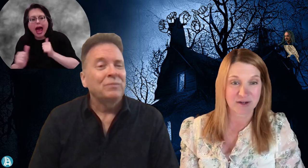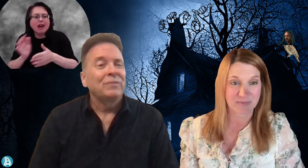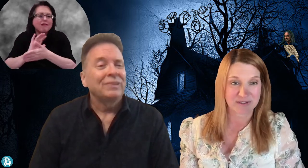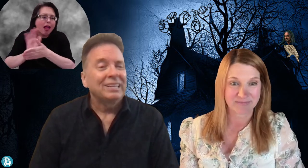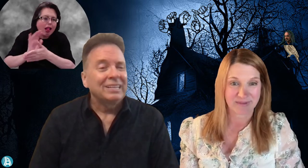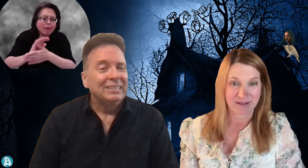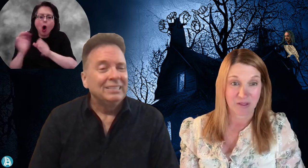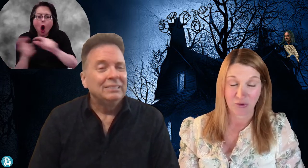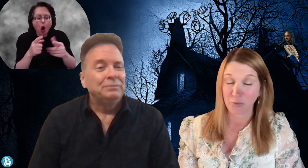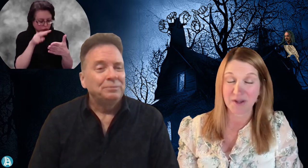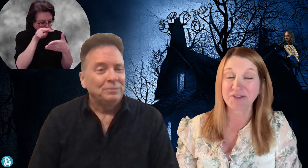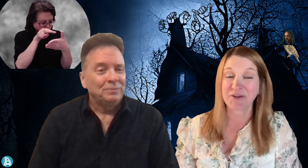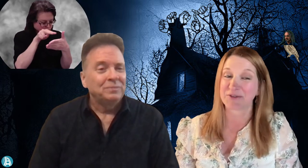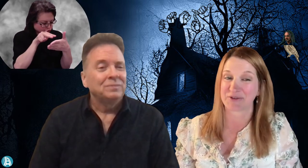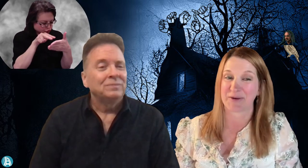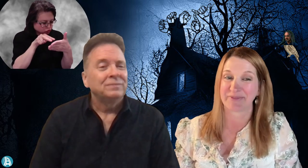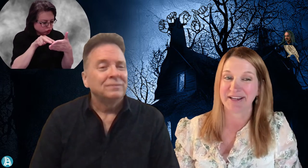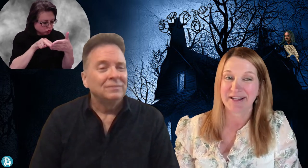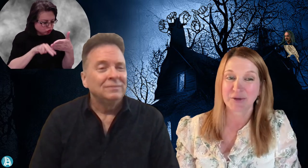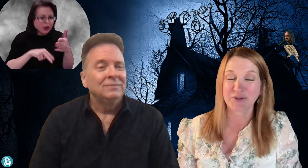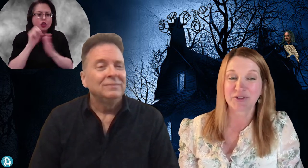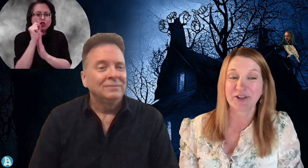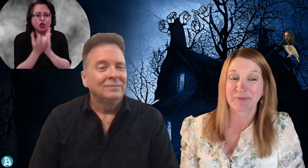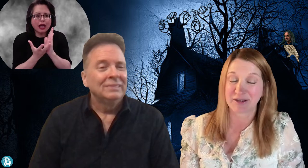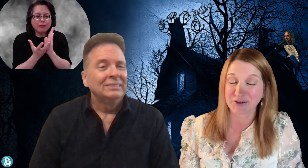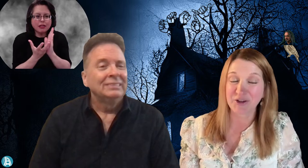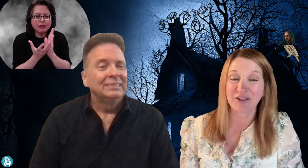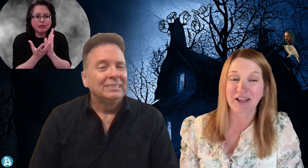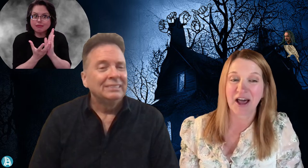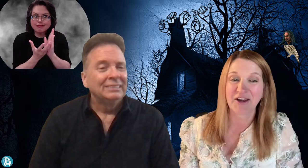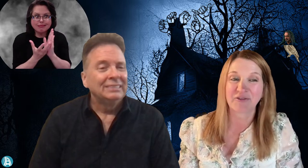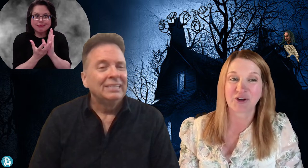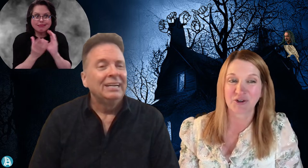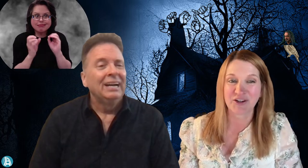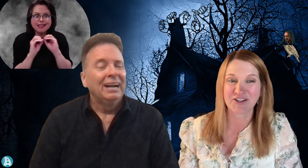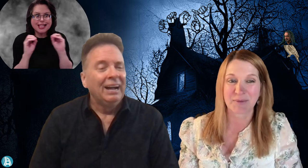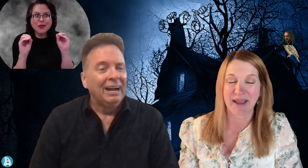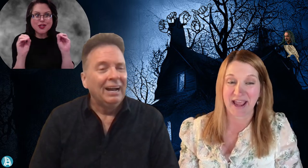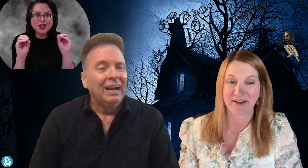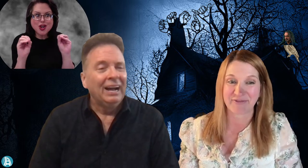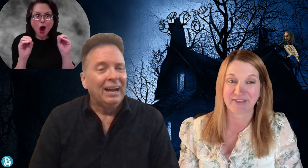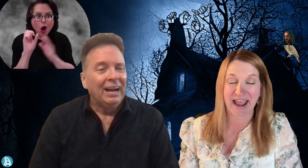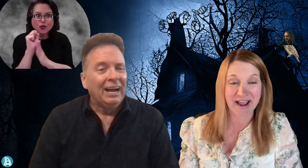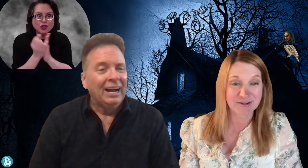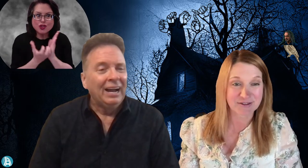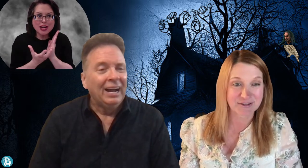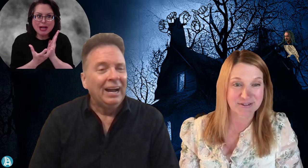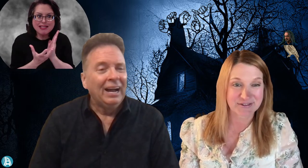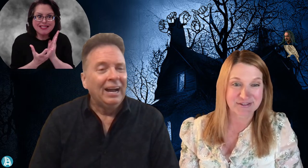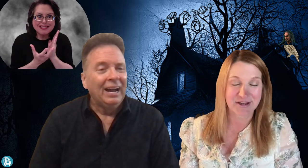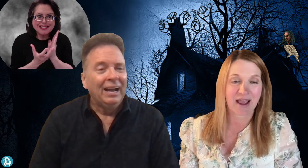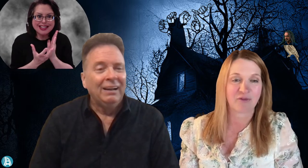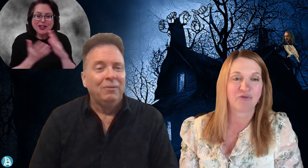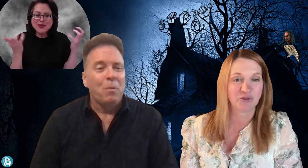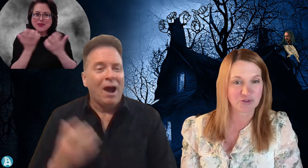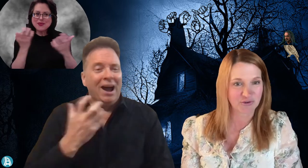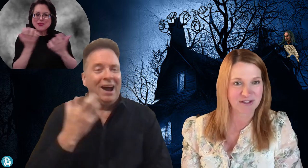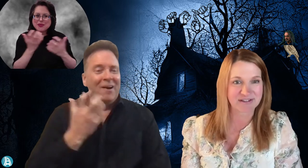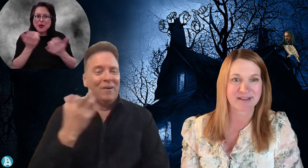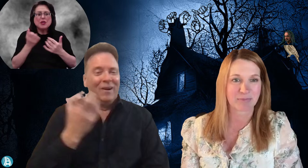script. There was no script. So it took a, it took a lot of courage on behalf of the actors to have full trust in